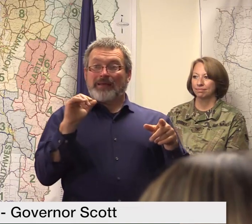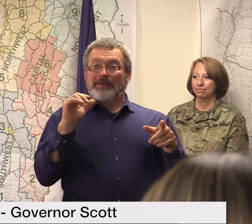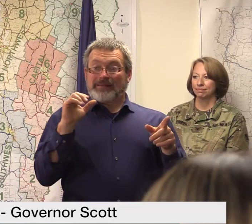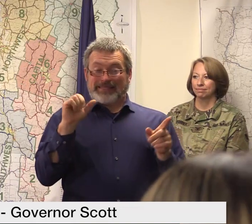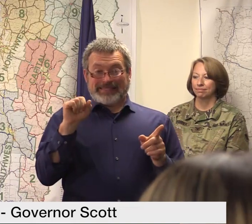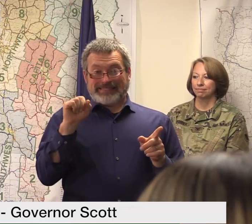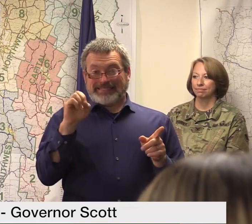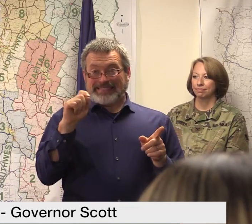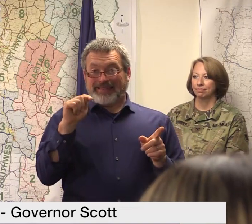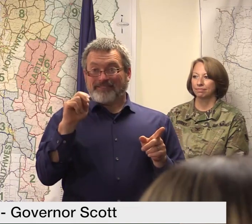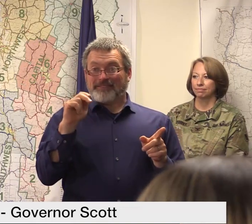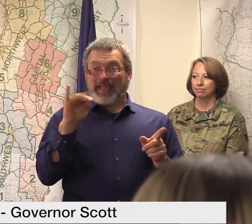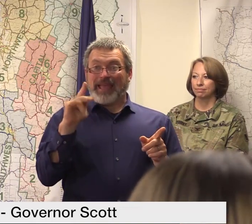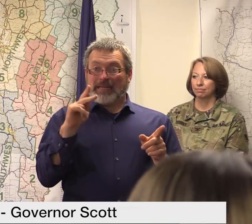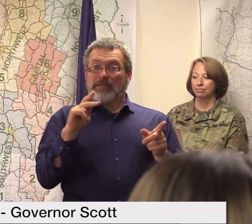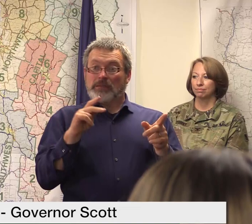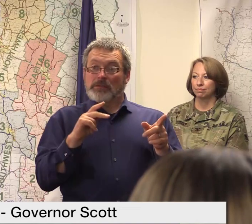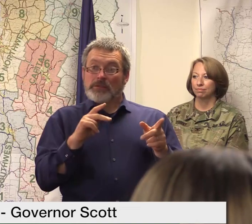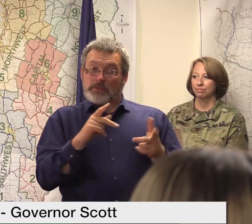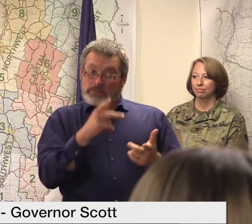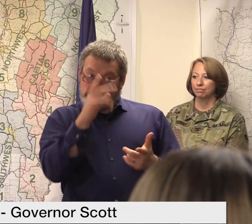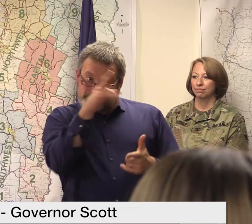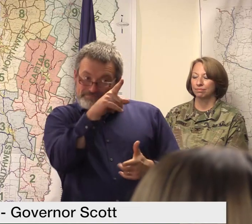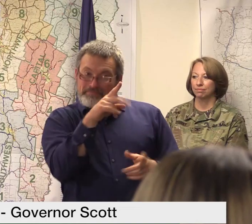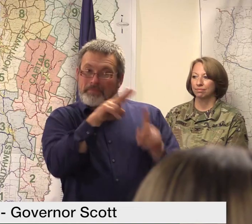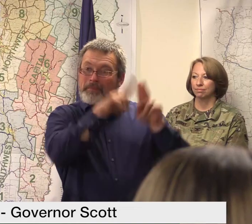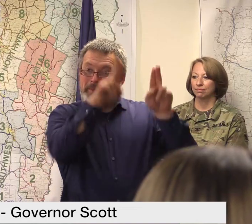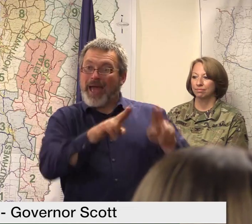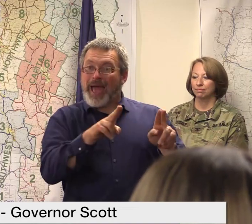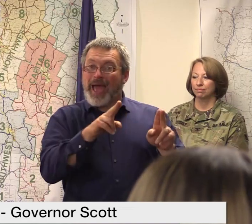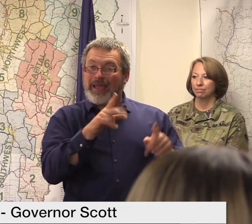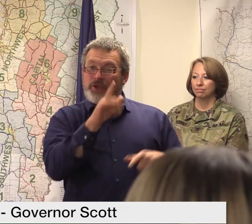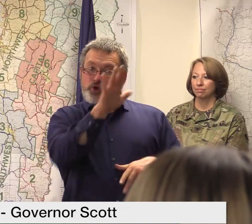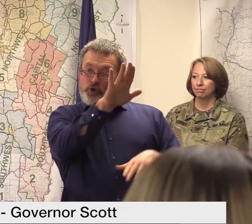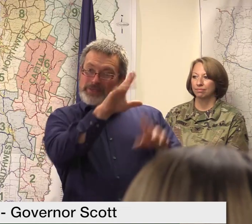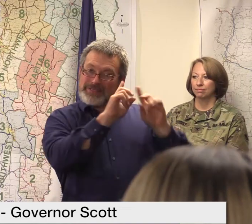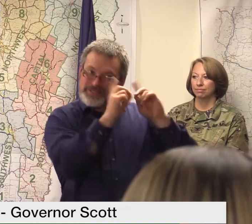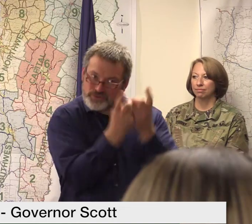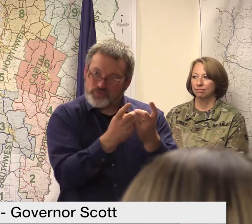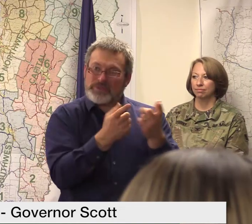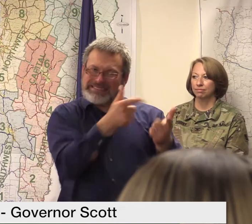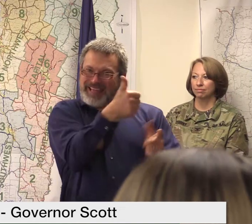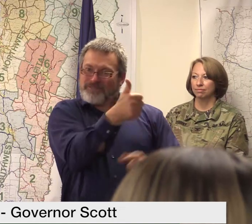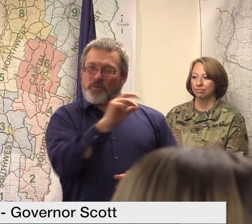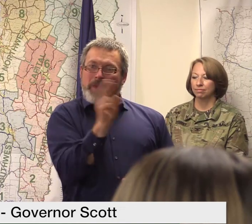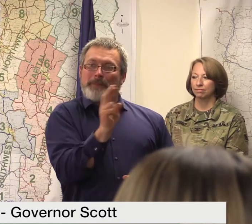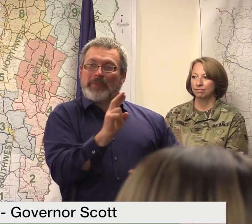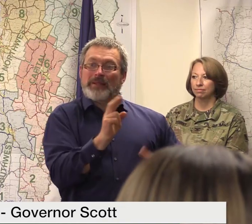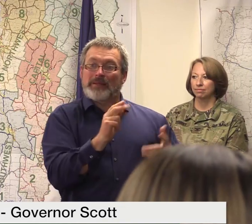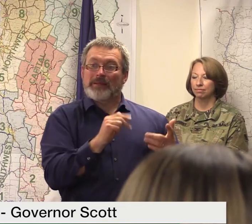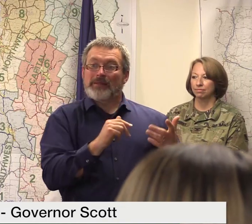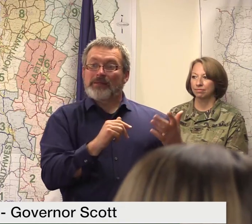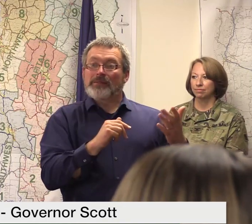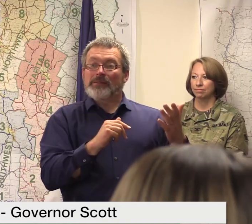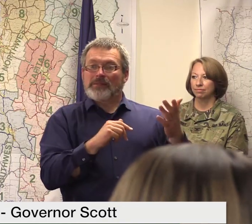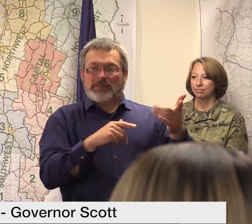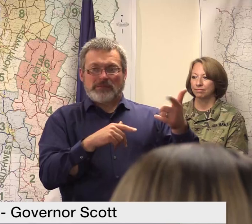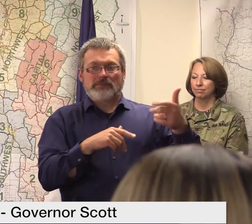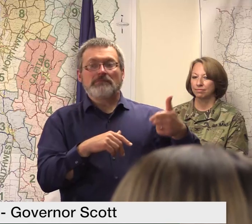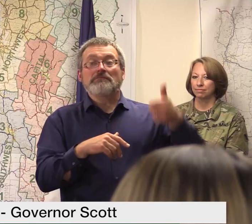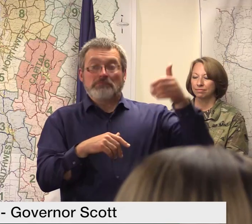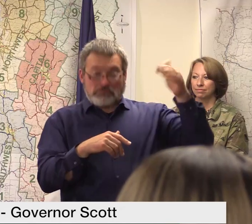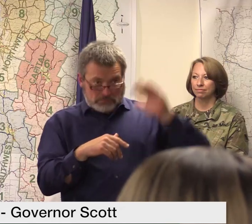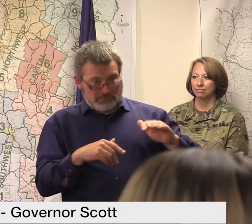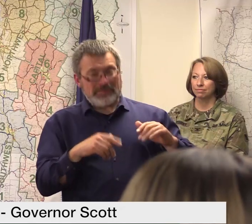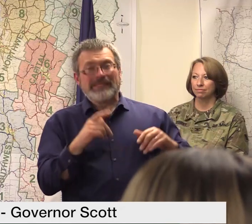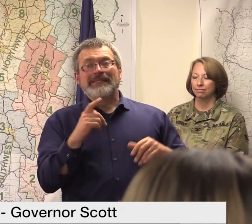as well right so we have Senator Schumer who represents the whole state so I imagine that